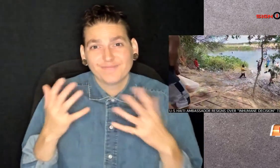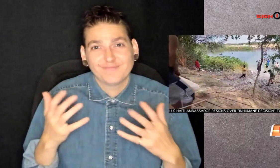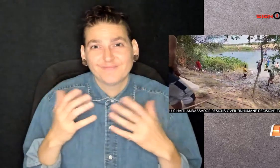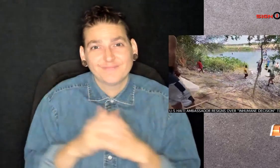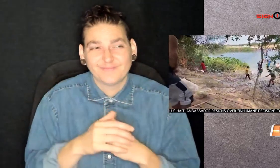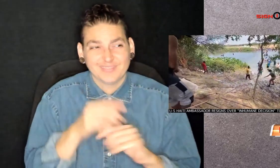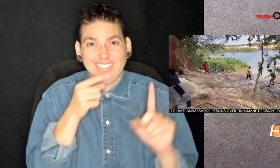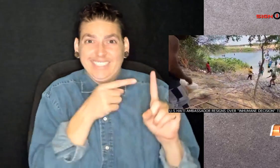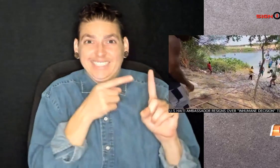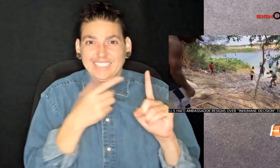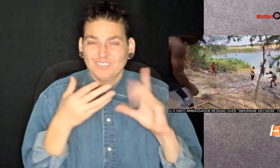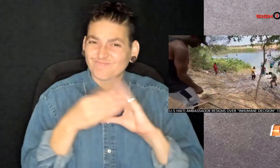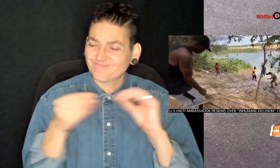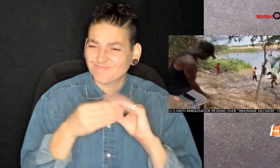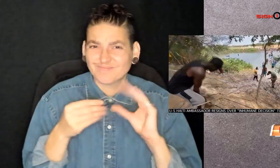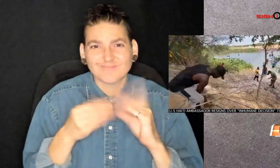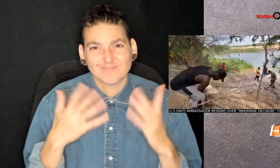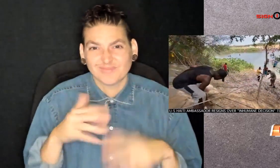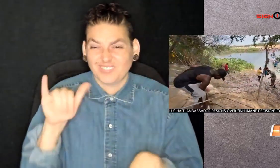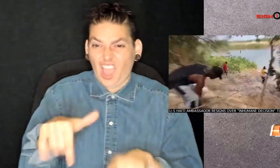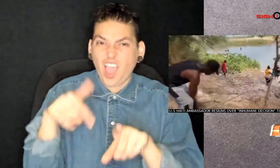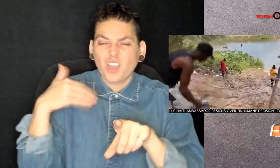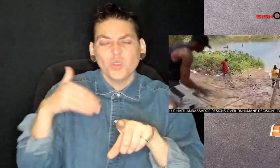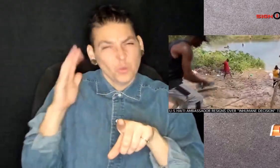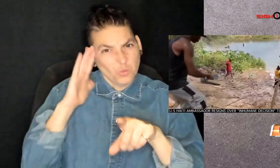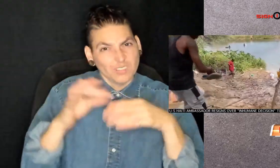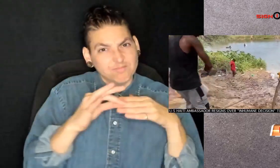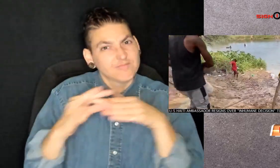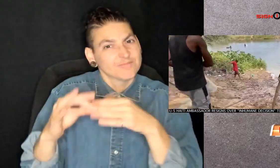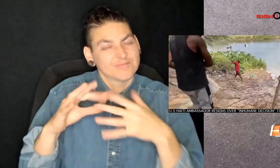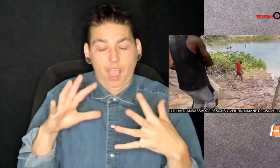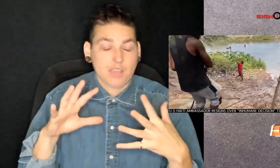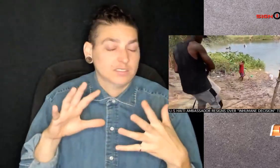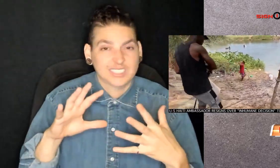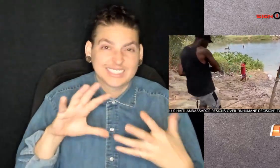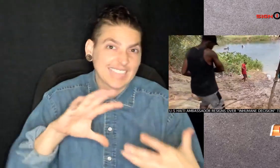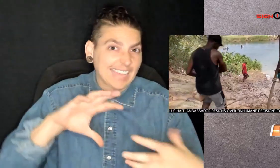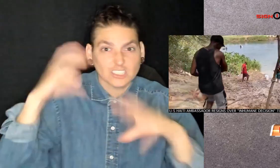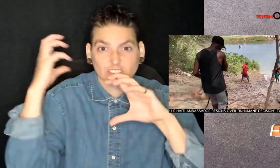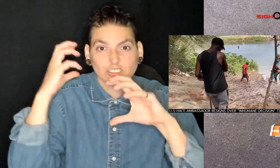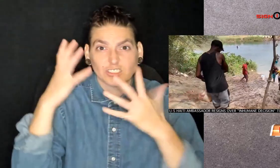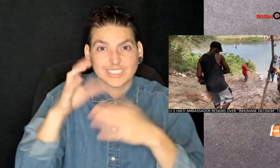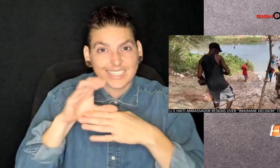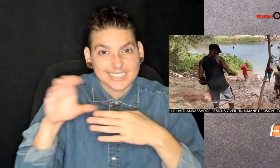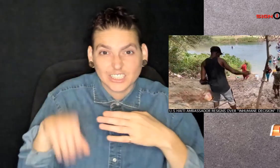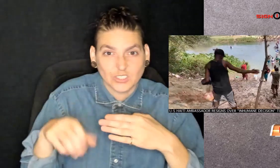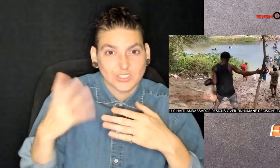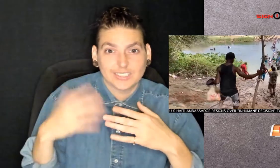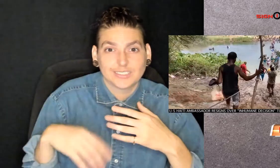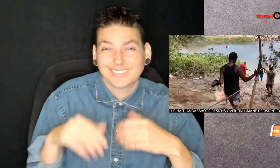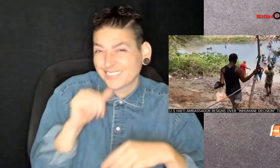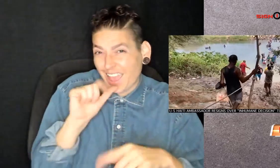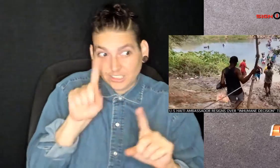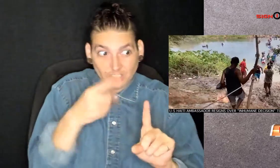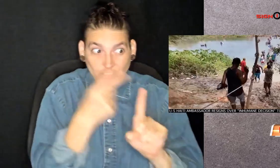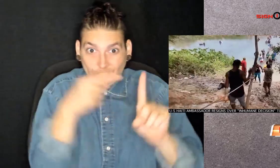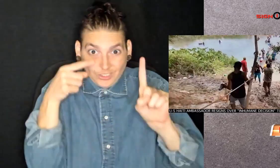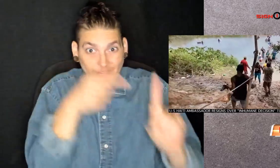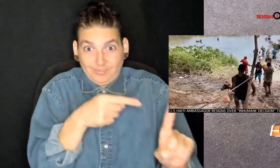And he says that will have disastrous consequences, not just in